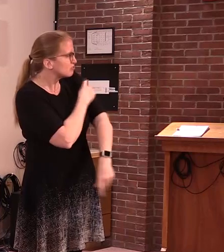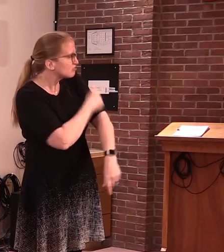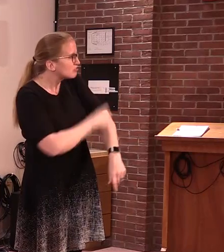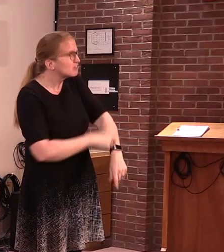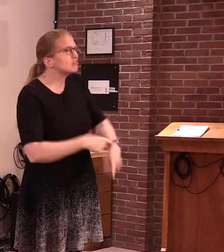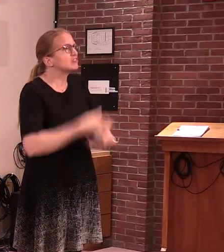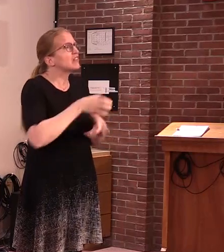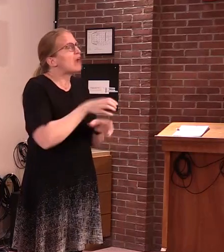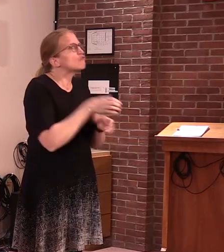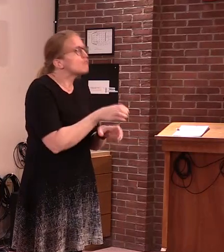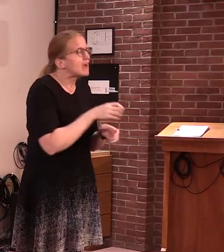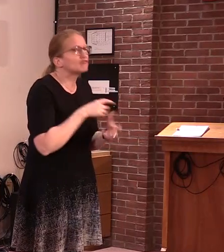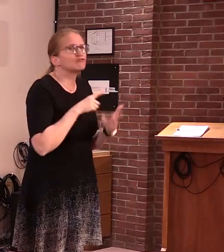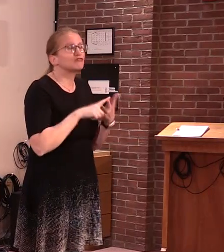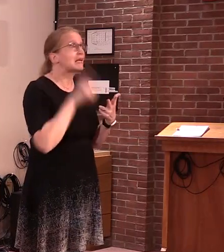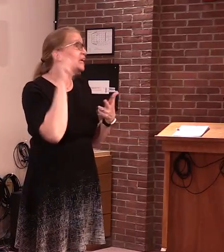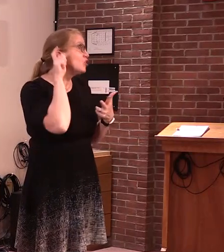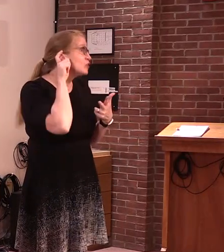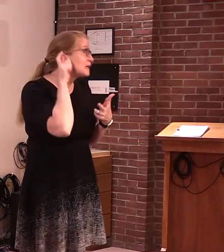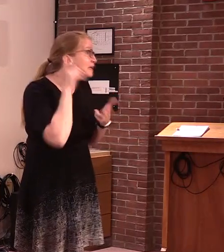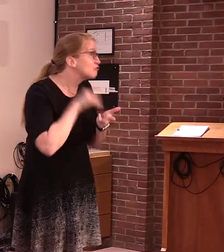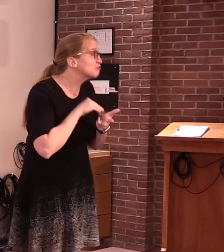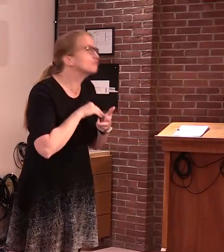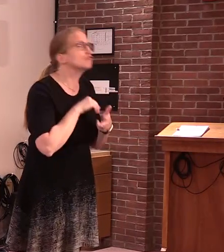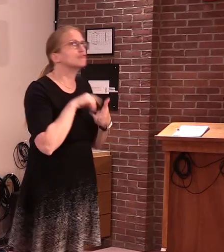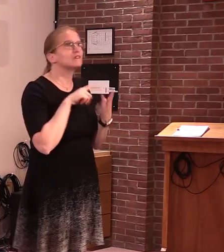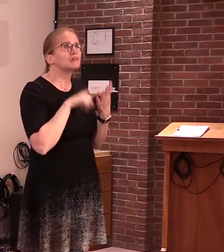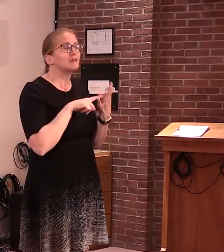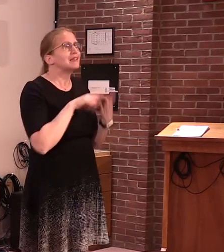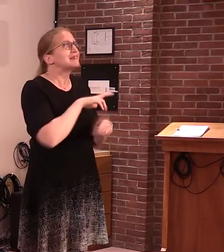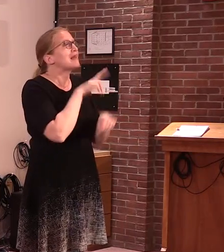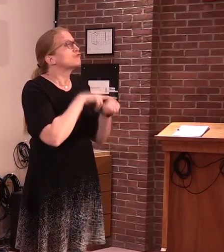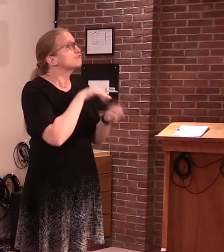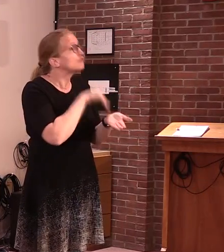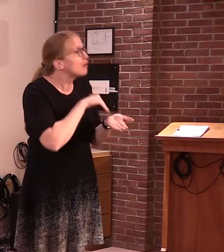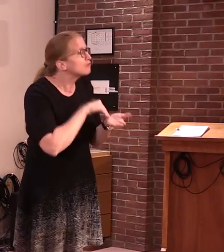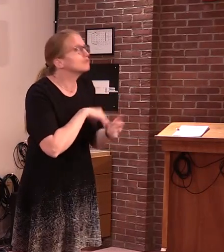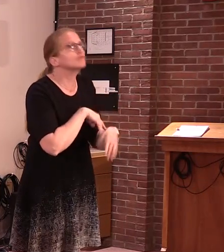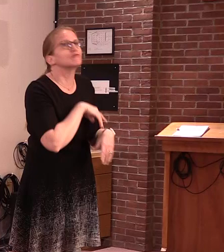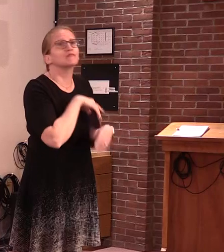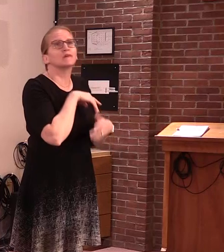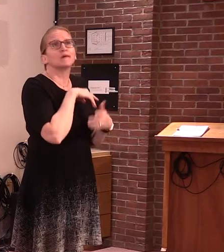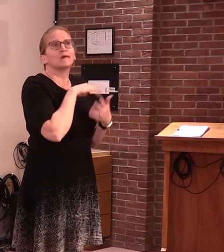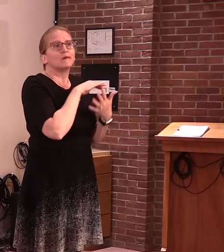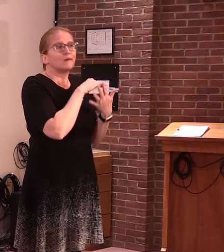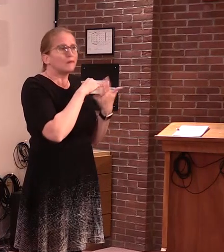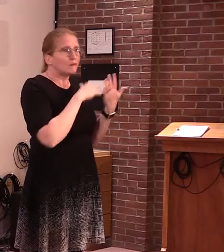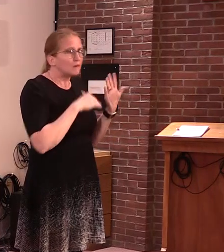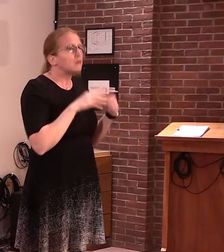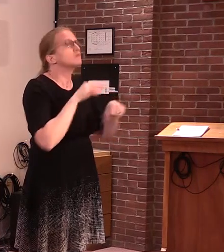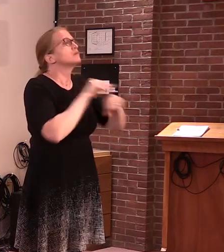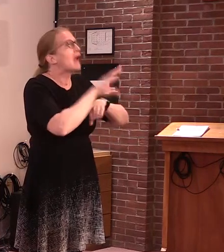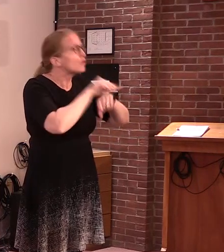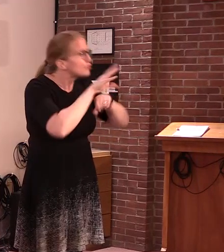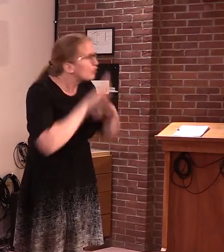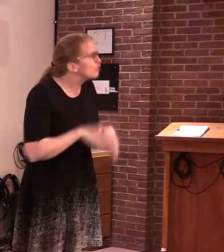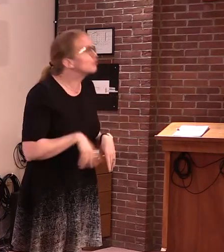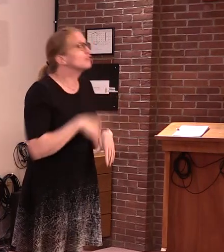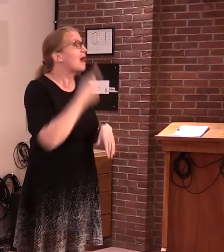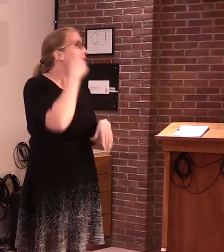services, hearing aid dispensers, naturopathic services, ophthalmology,